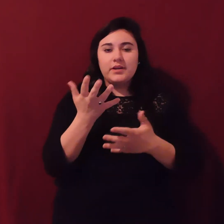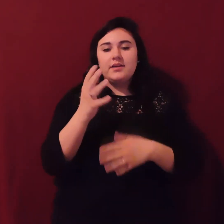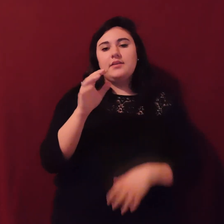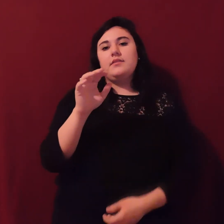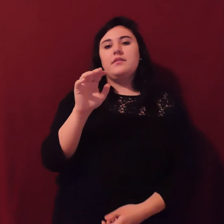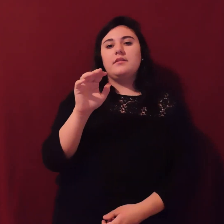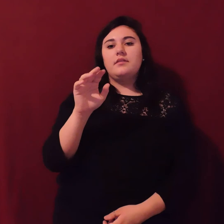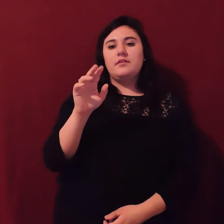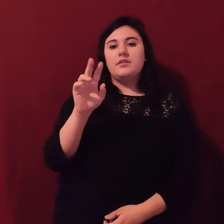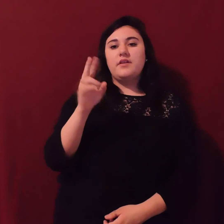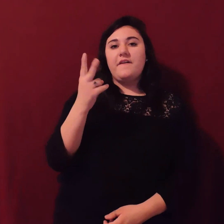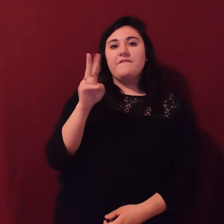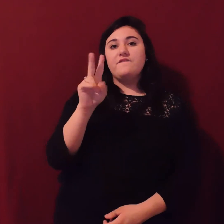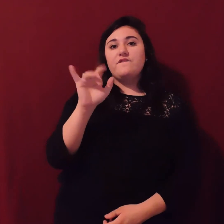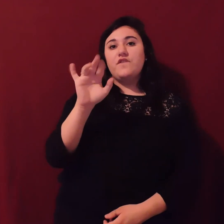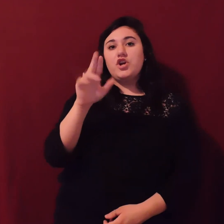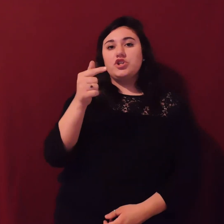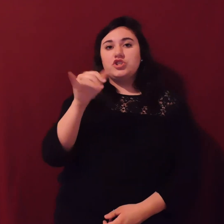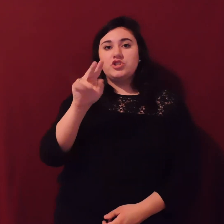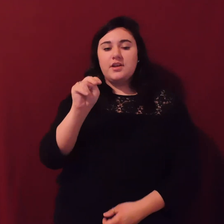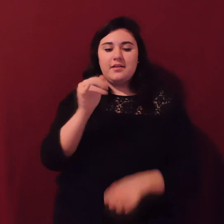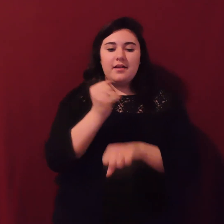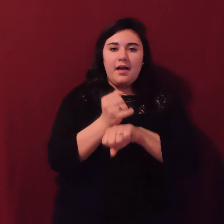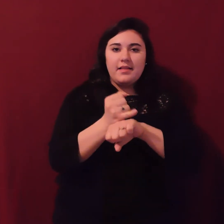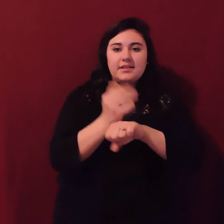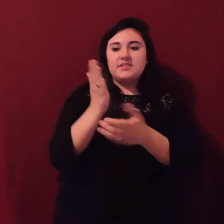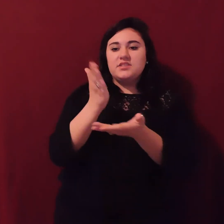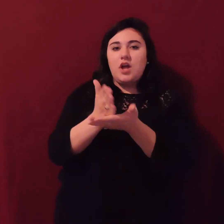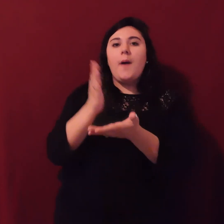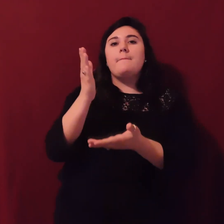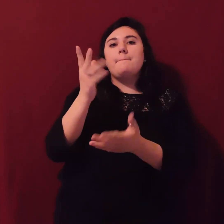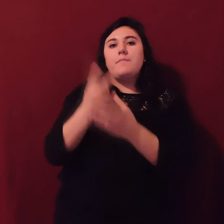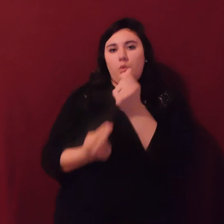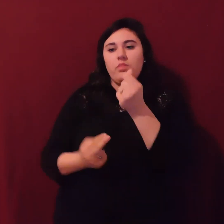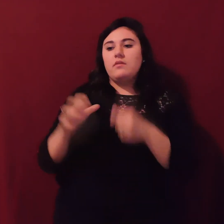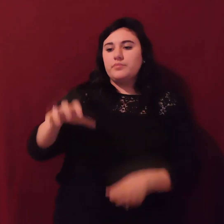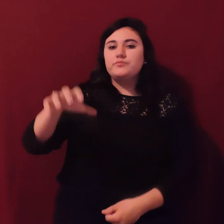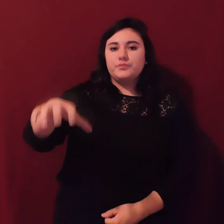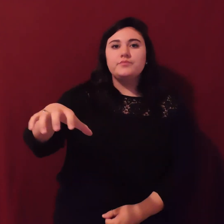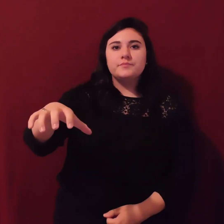time of year, they will only be stopping at those two islands on the way farther to the south of the Bahamas.